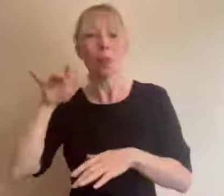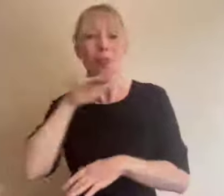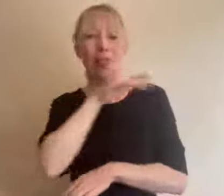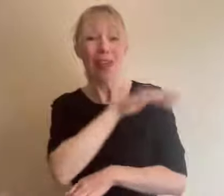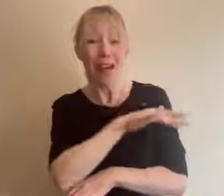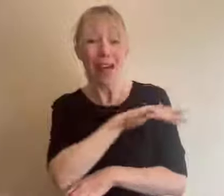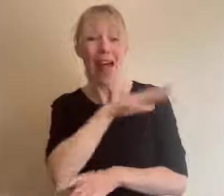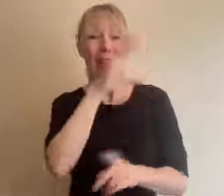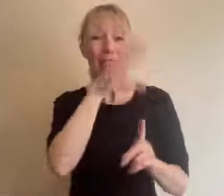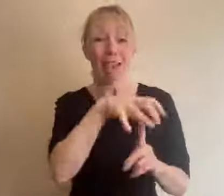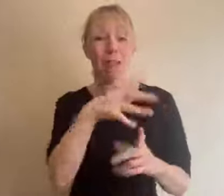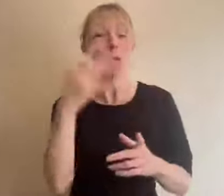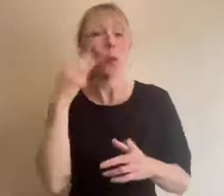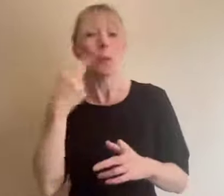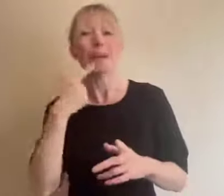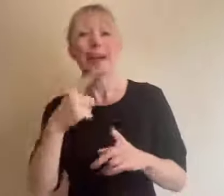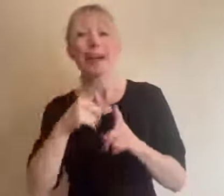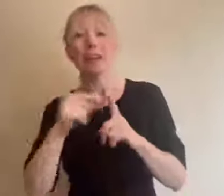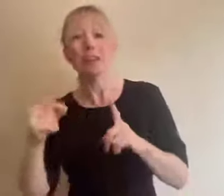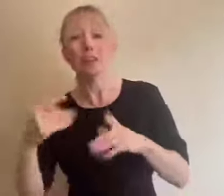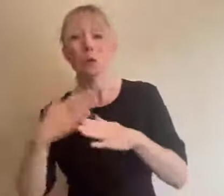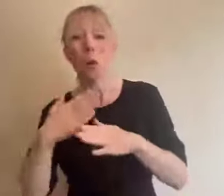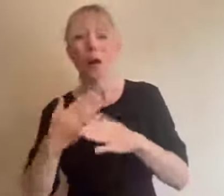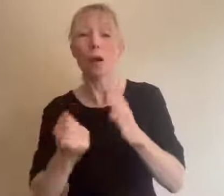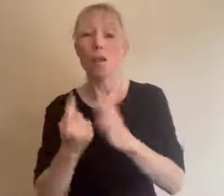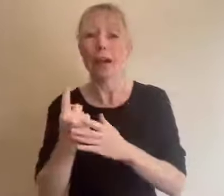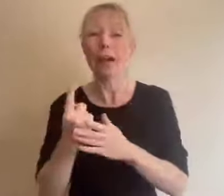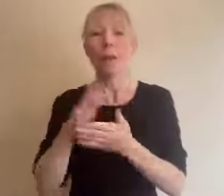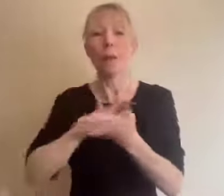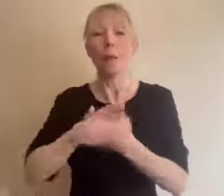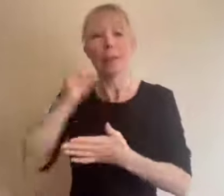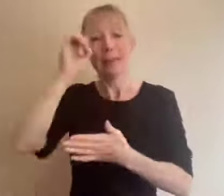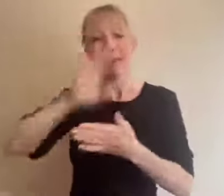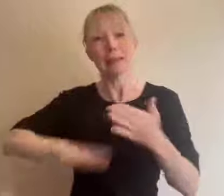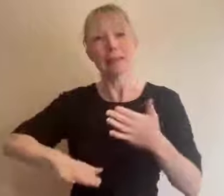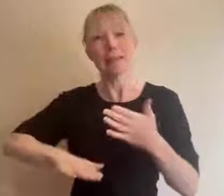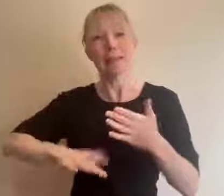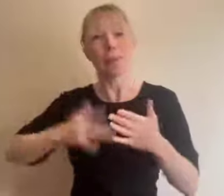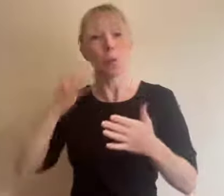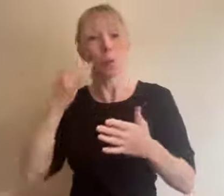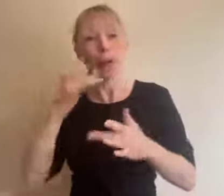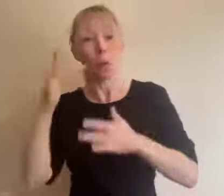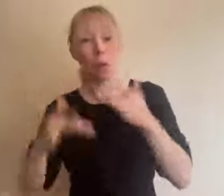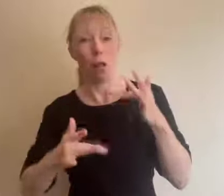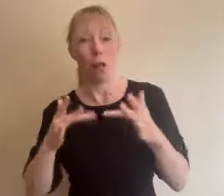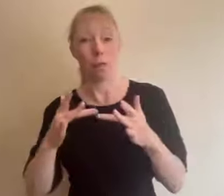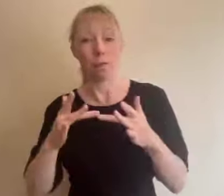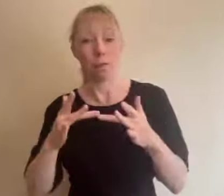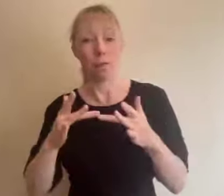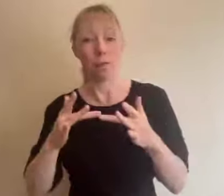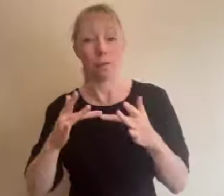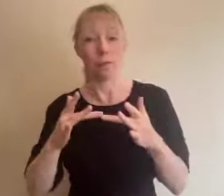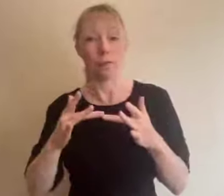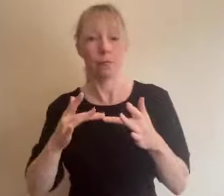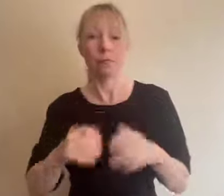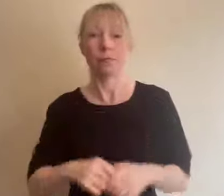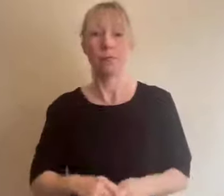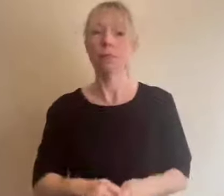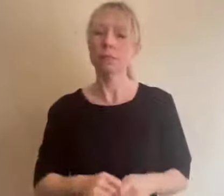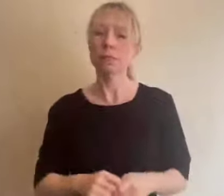happening what does a hybrid event